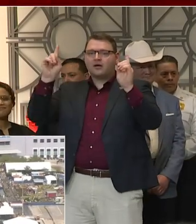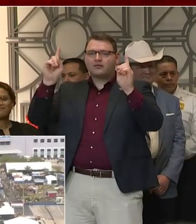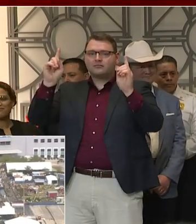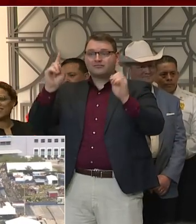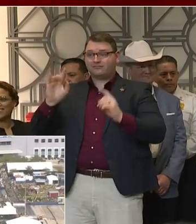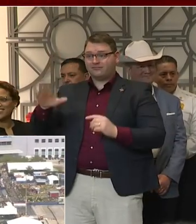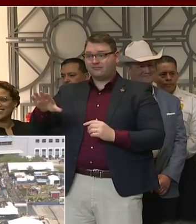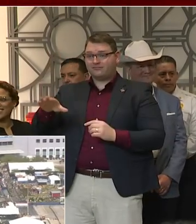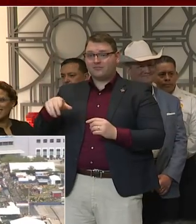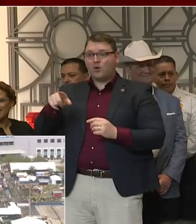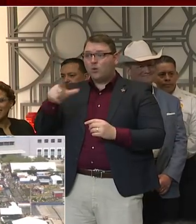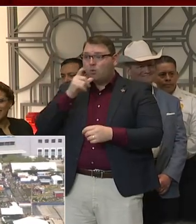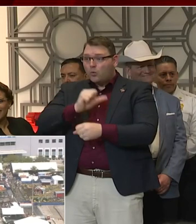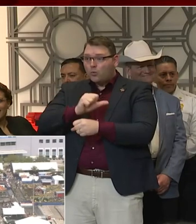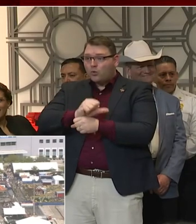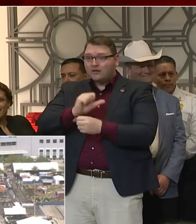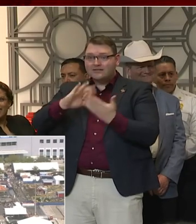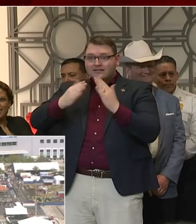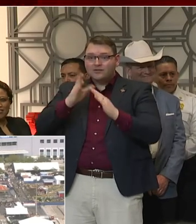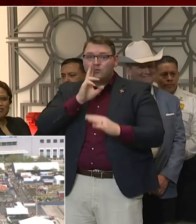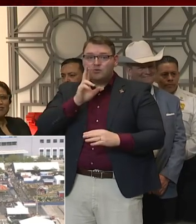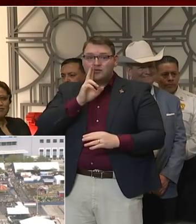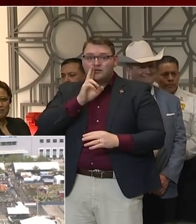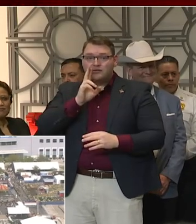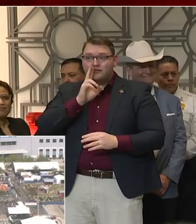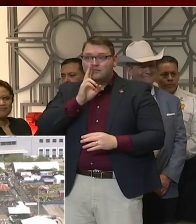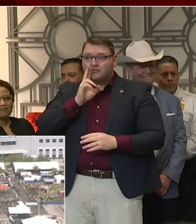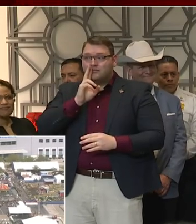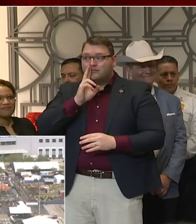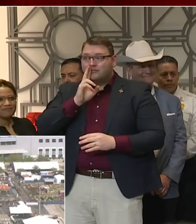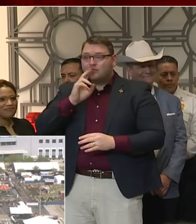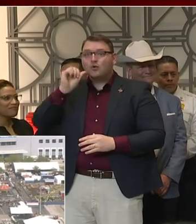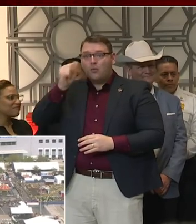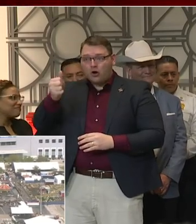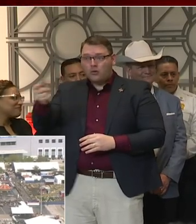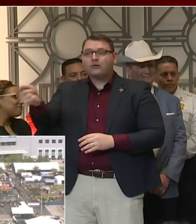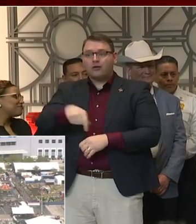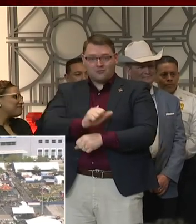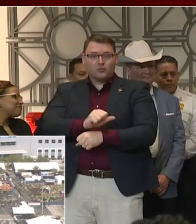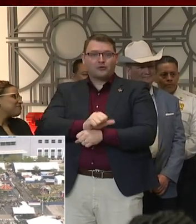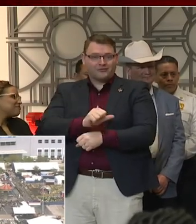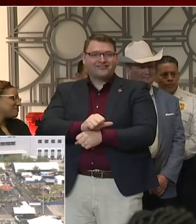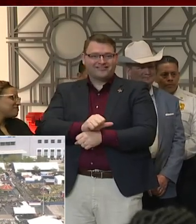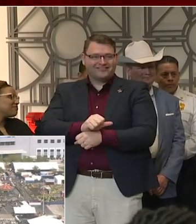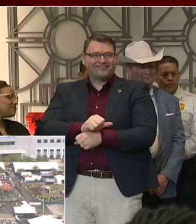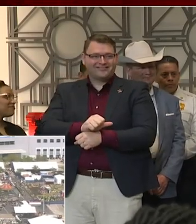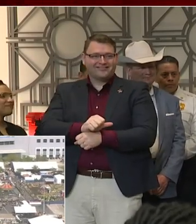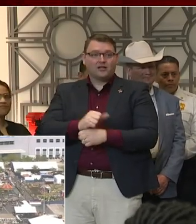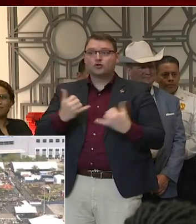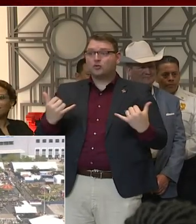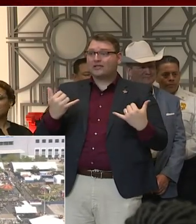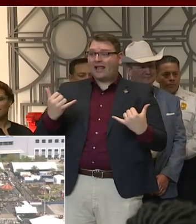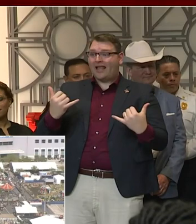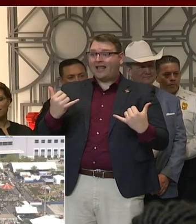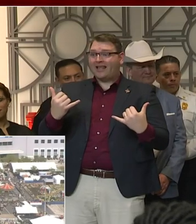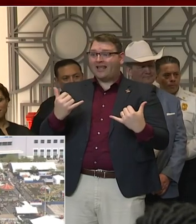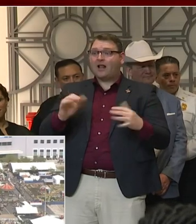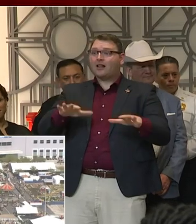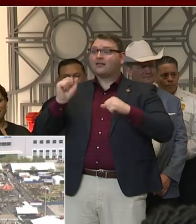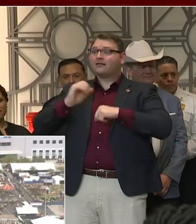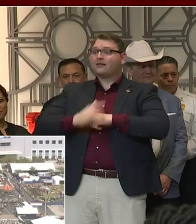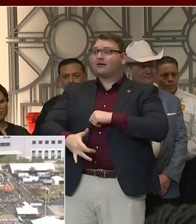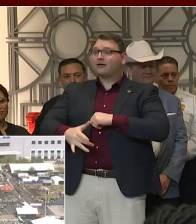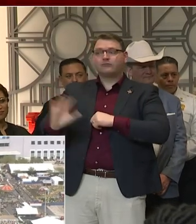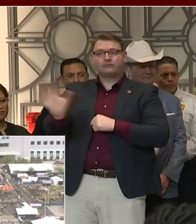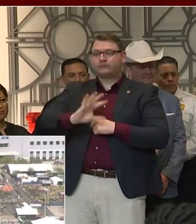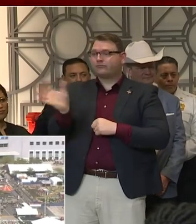tomorrow, and I still expect for you to work the entire day. In fact, I expect you to work the entire day today. Okay? So we're going to